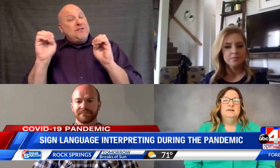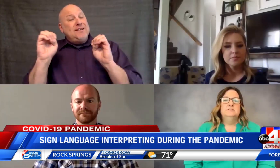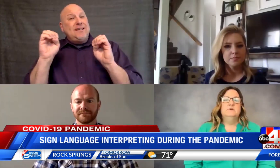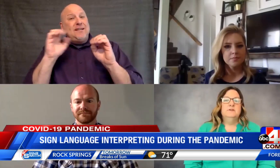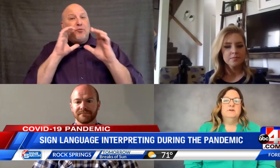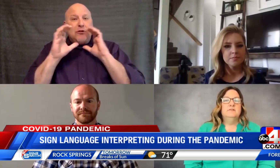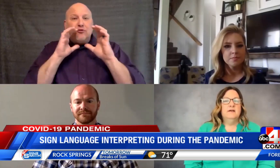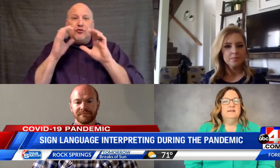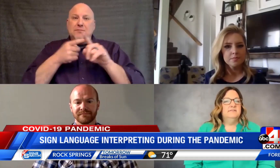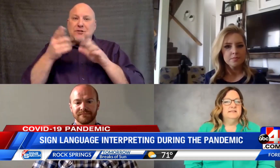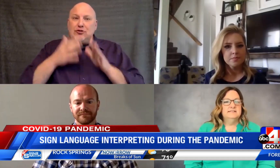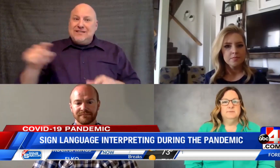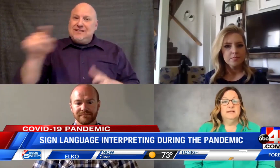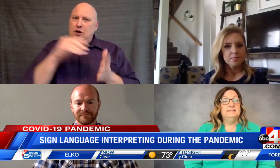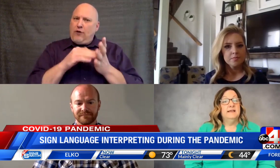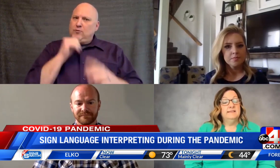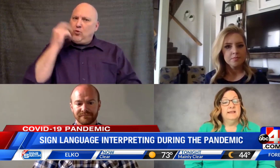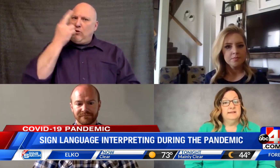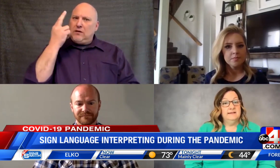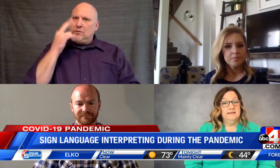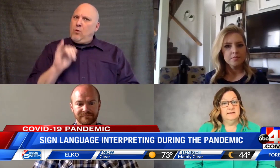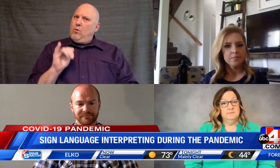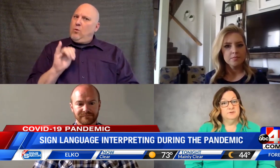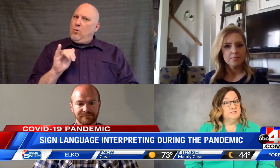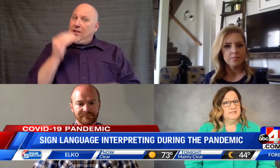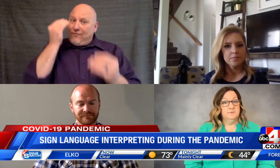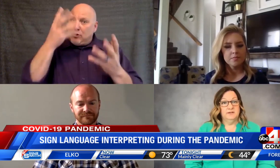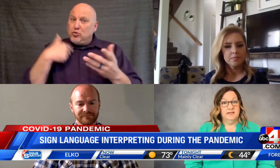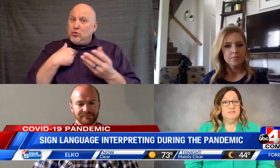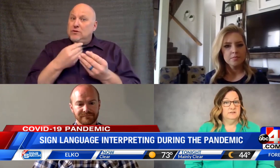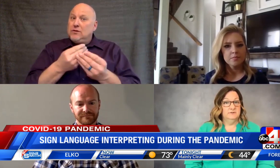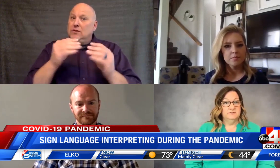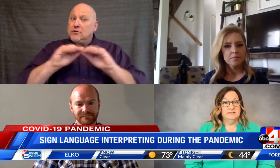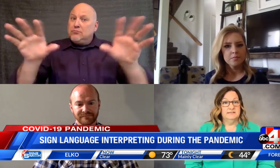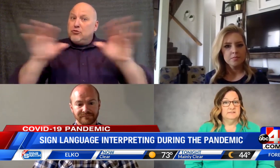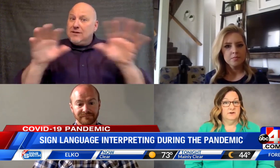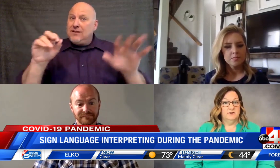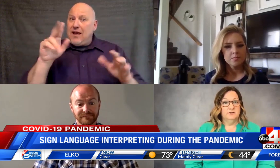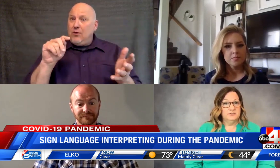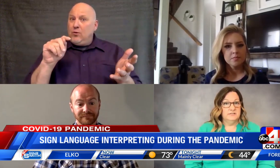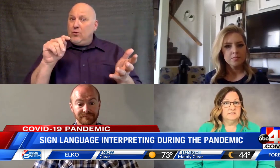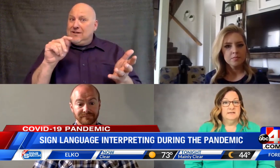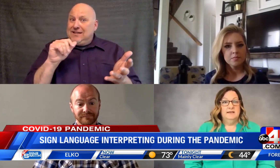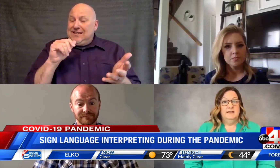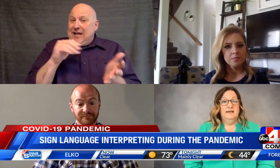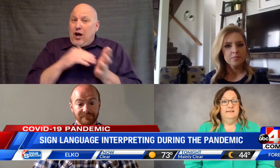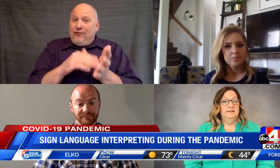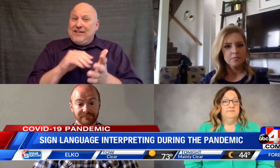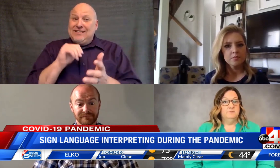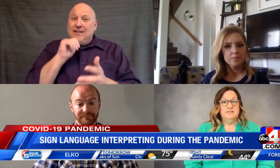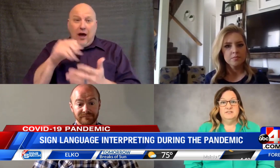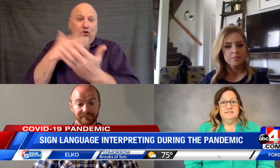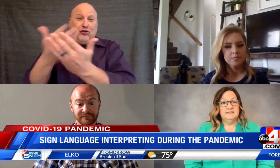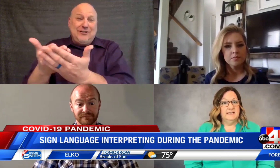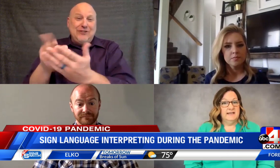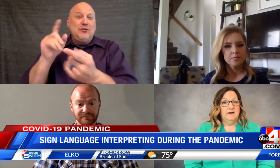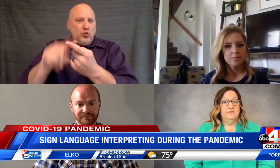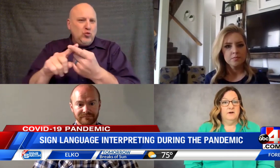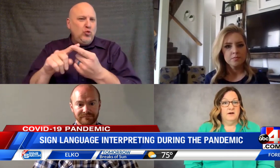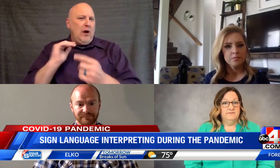it's rarely captioned accurately. And then in emergency communication, those things are urgent, and the information needs to get out often,